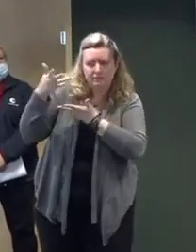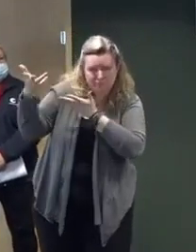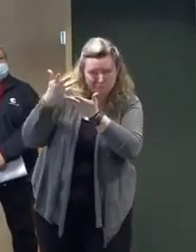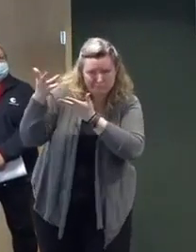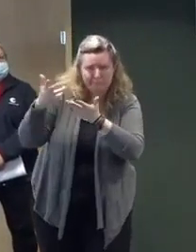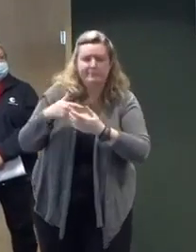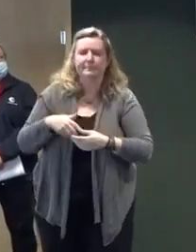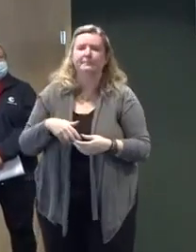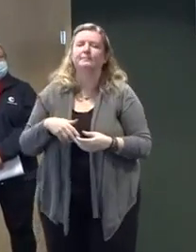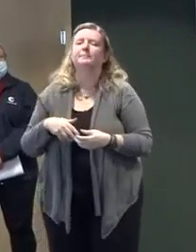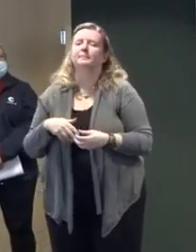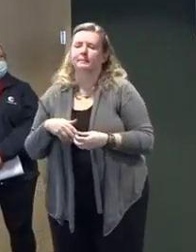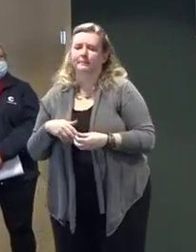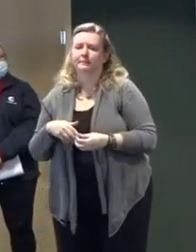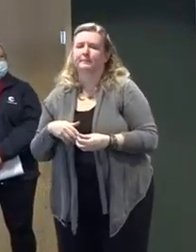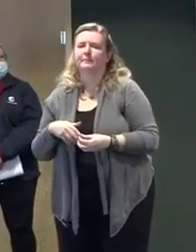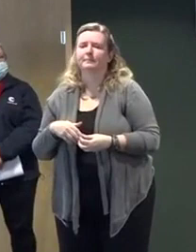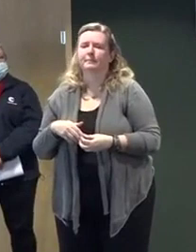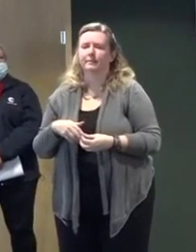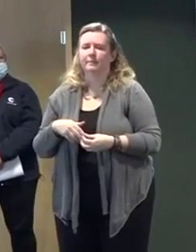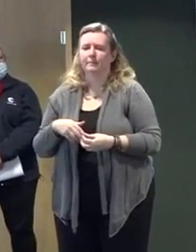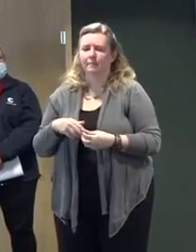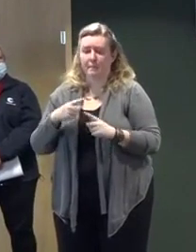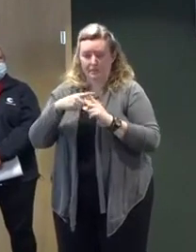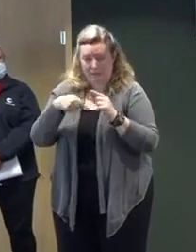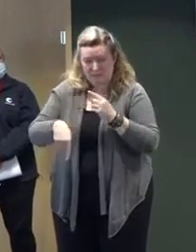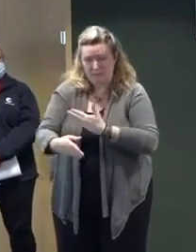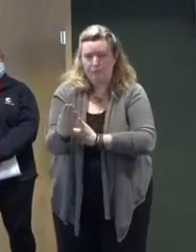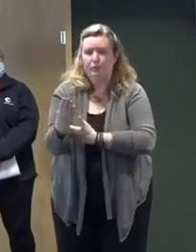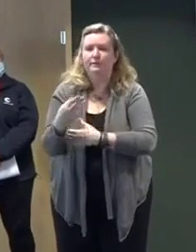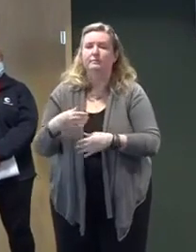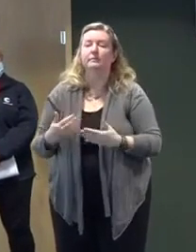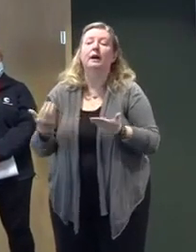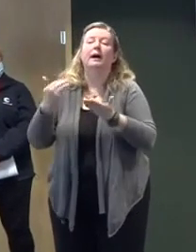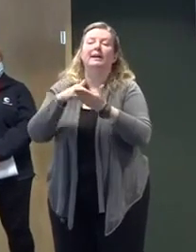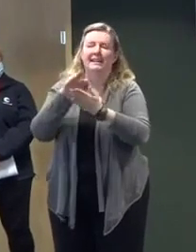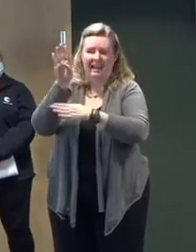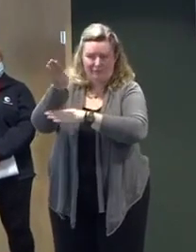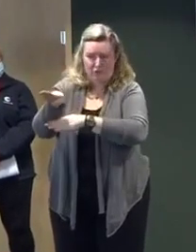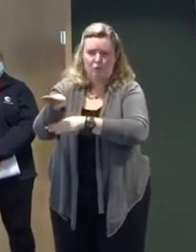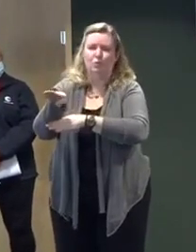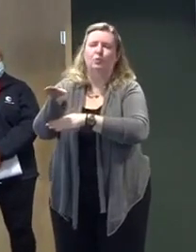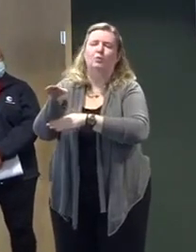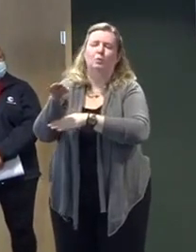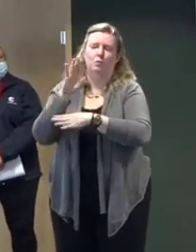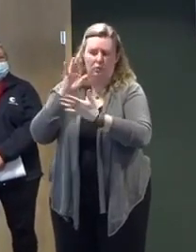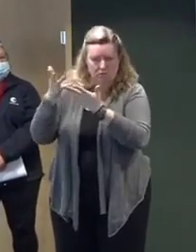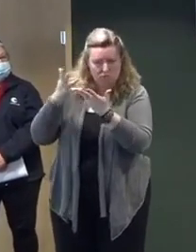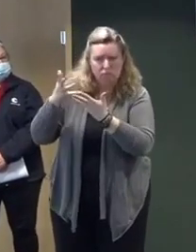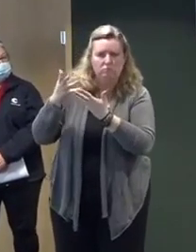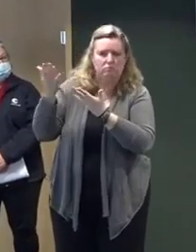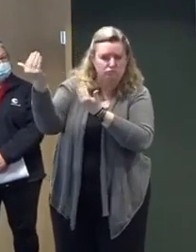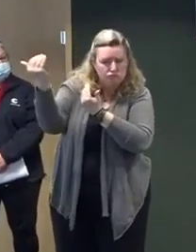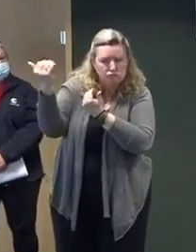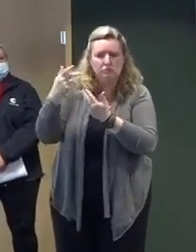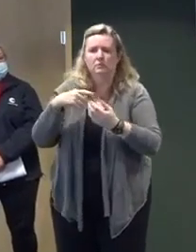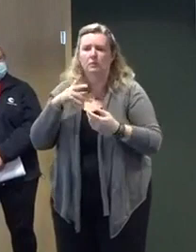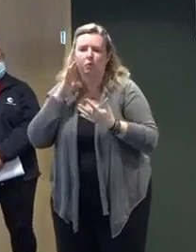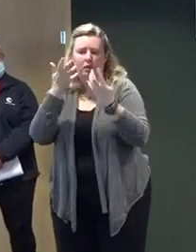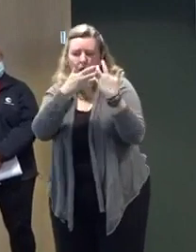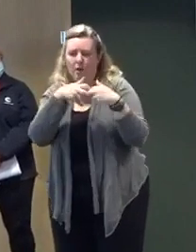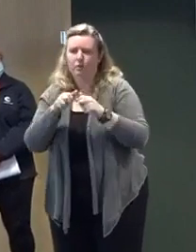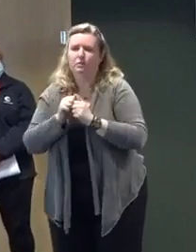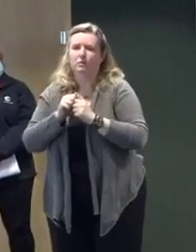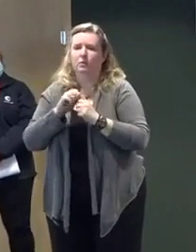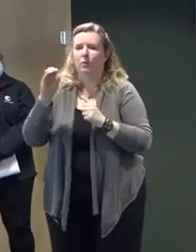them this morning at 10. I will be on with them at 1 with all 21 county OEM coordinators and our state partners. Again,